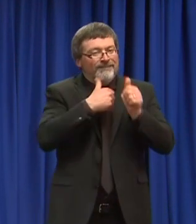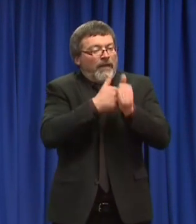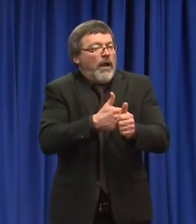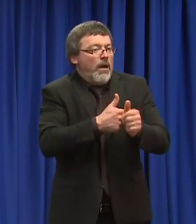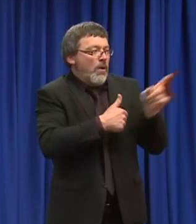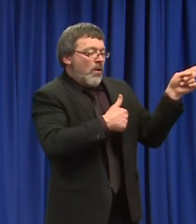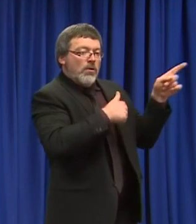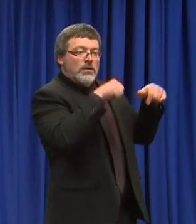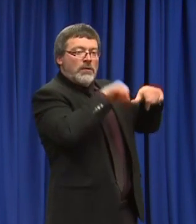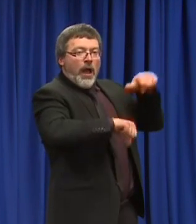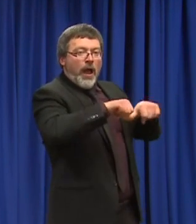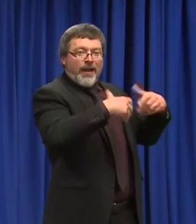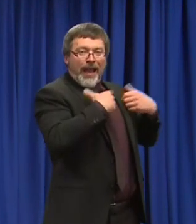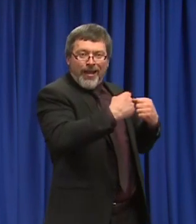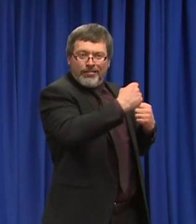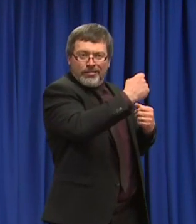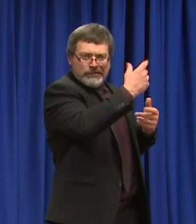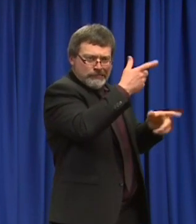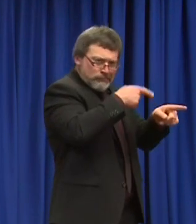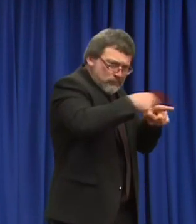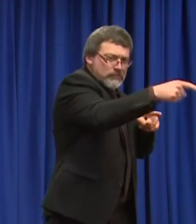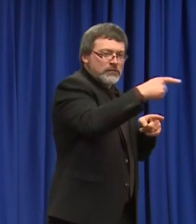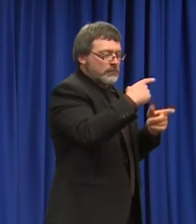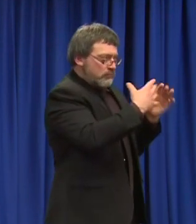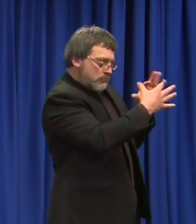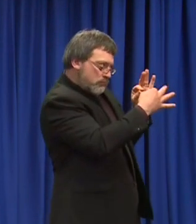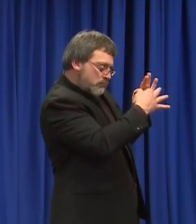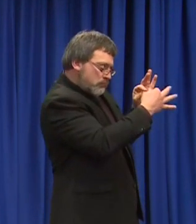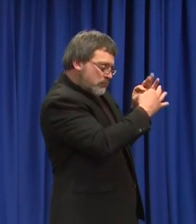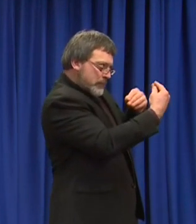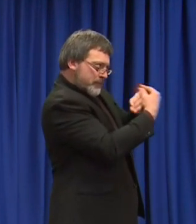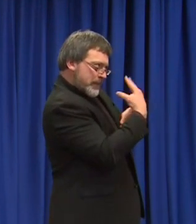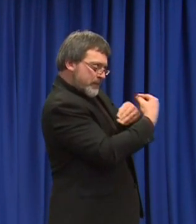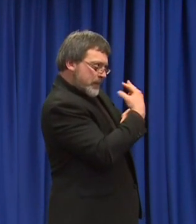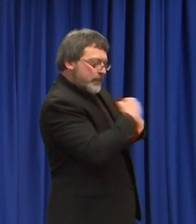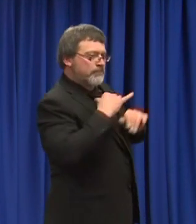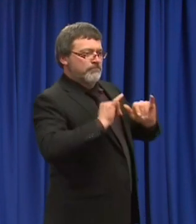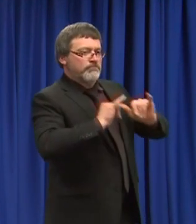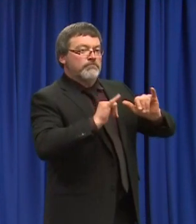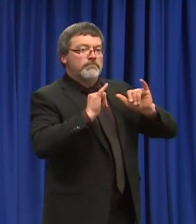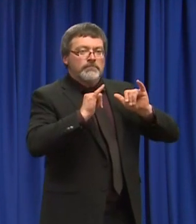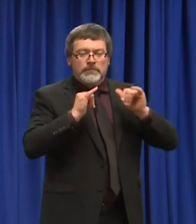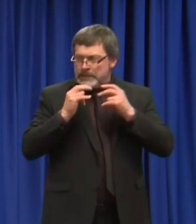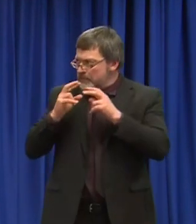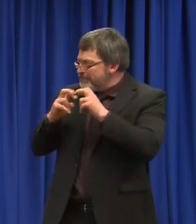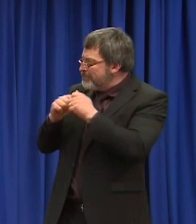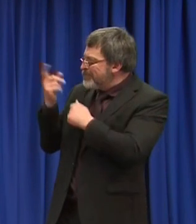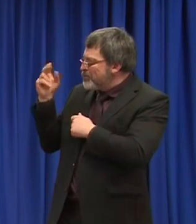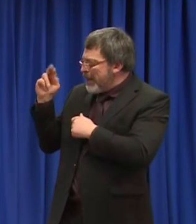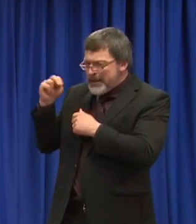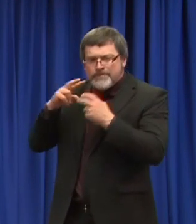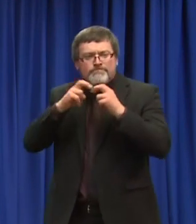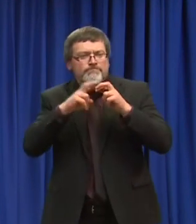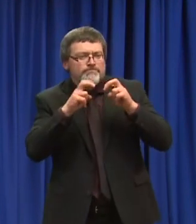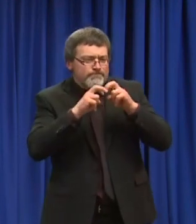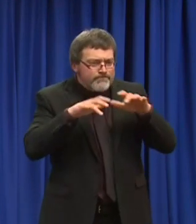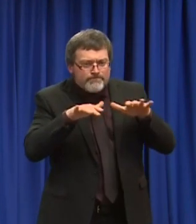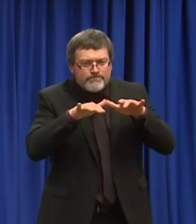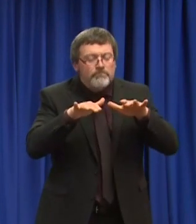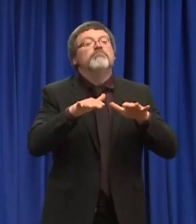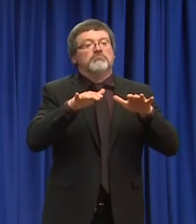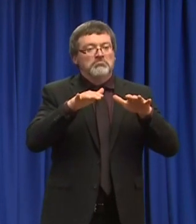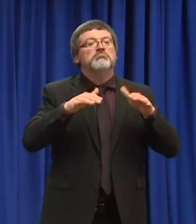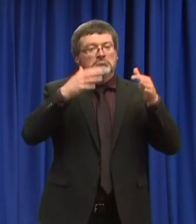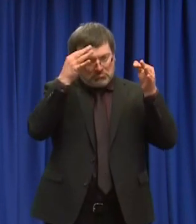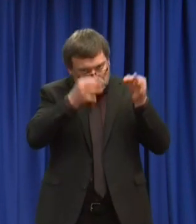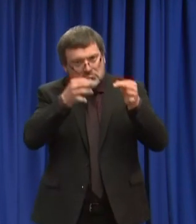Hampshire's Public Health Department, and obviously, we thank them and all those folks behind the scenes for their tireless efforts, a lot of hours behind the scenes to make